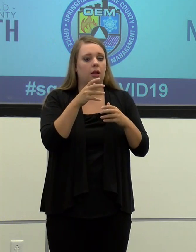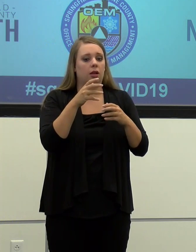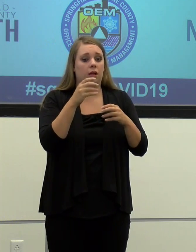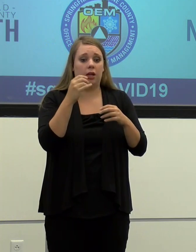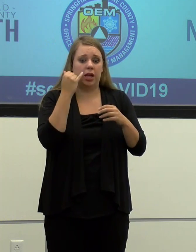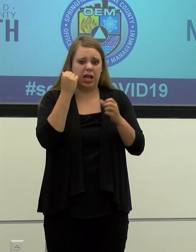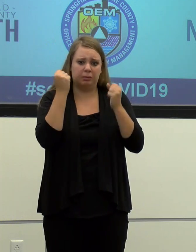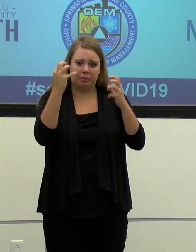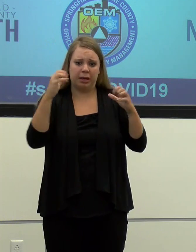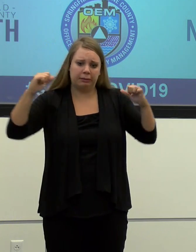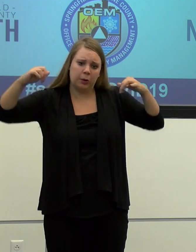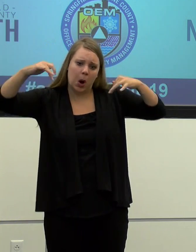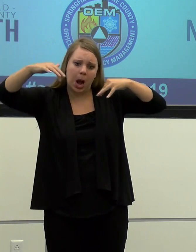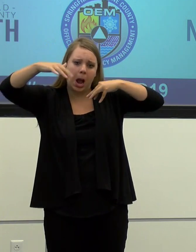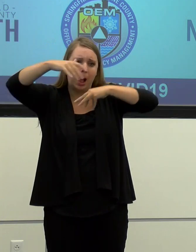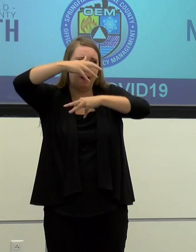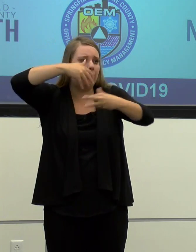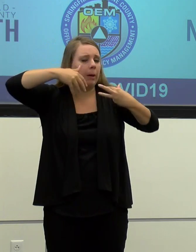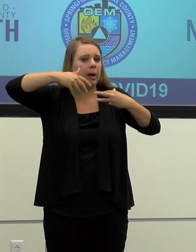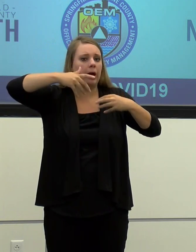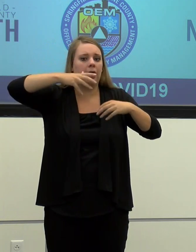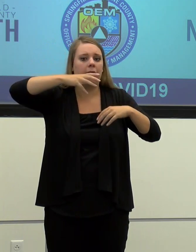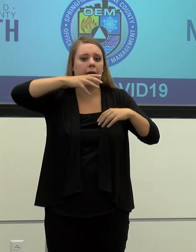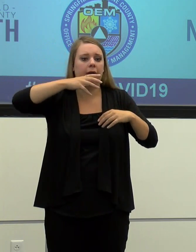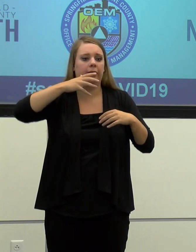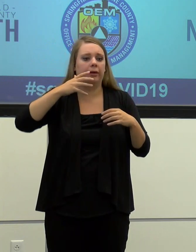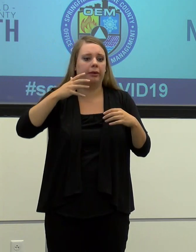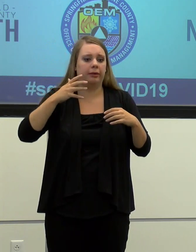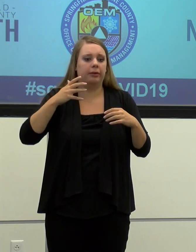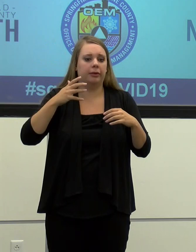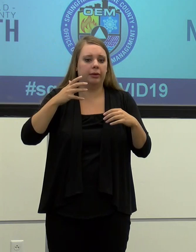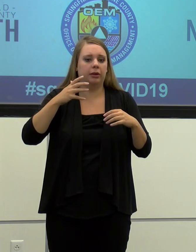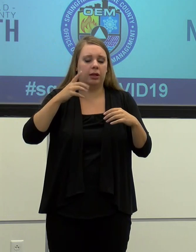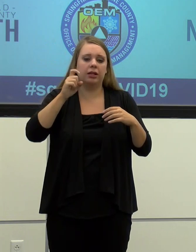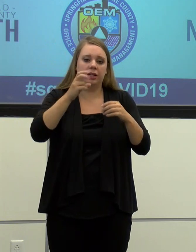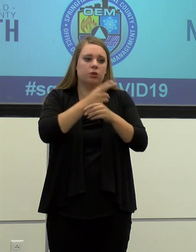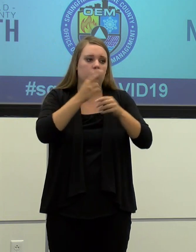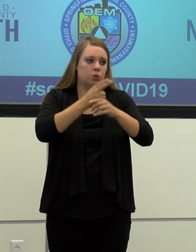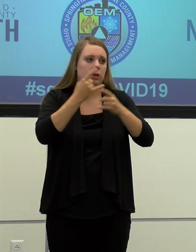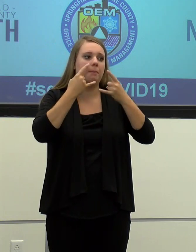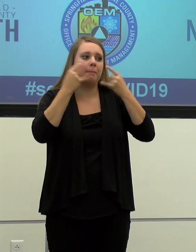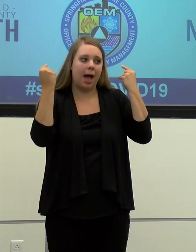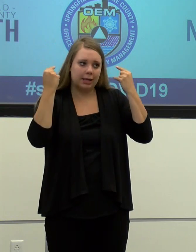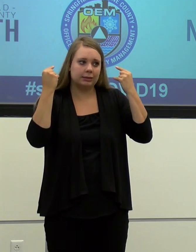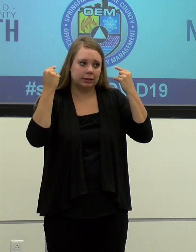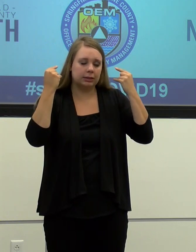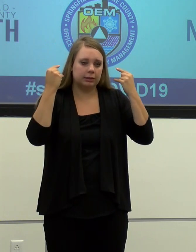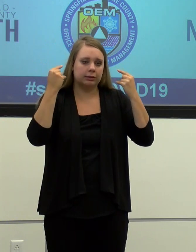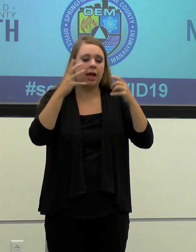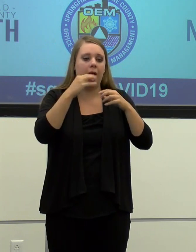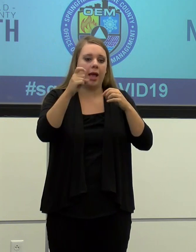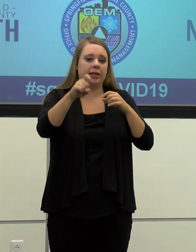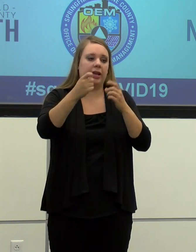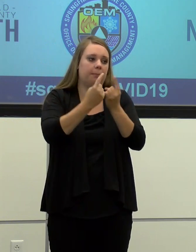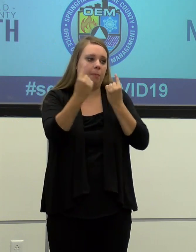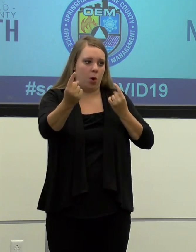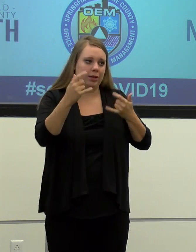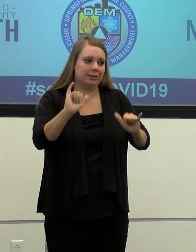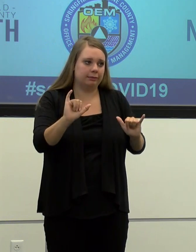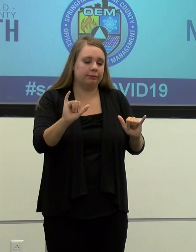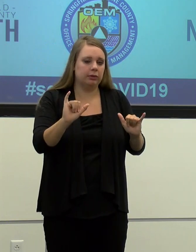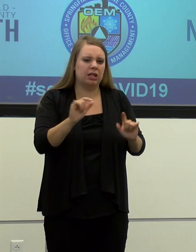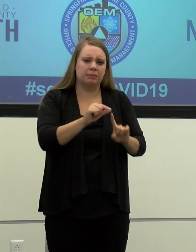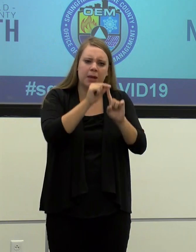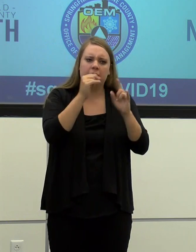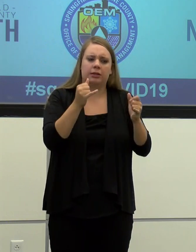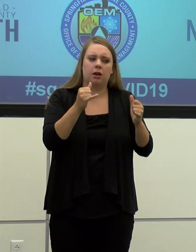density and masking are all complimentary and we need to use them together, particularly now we need to go,